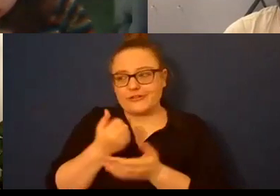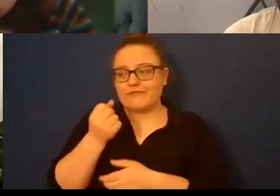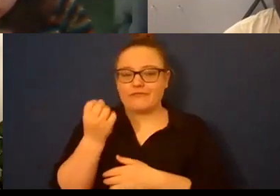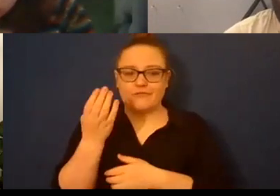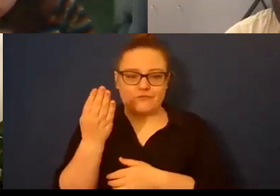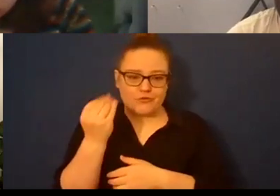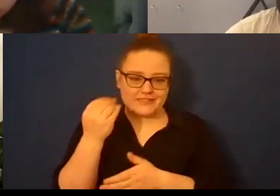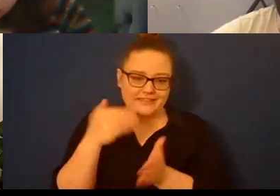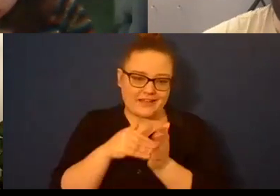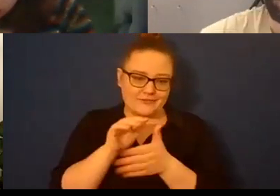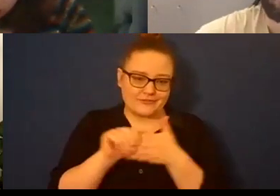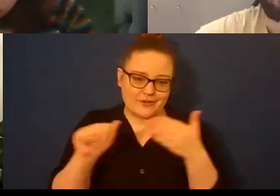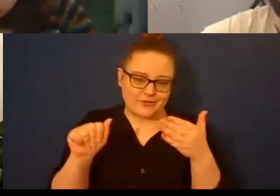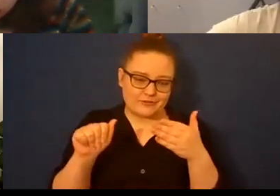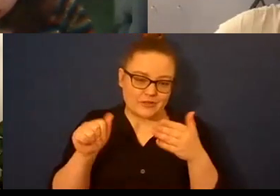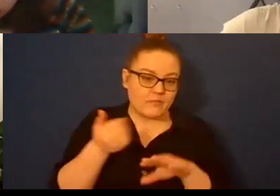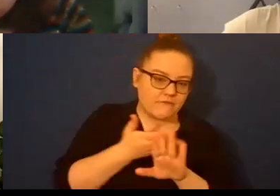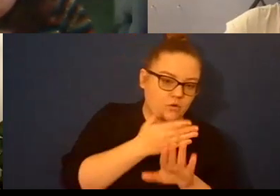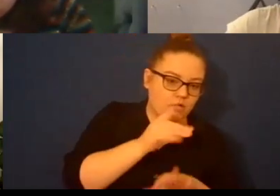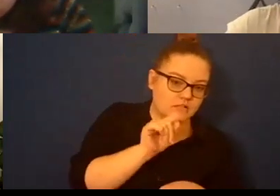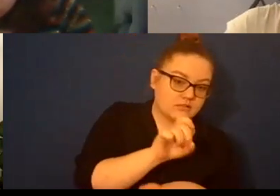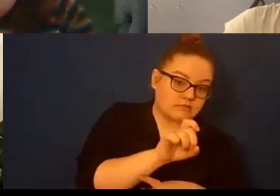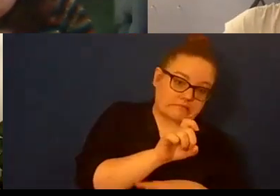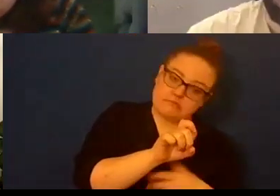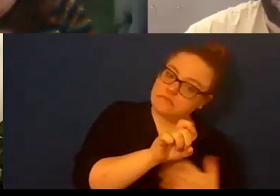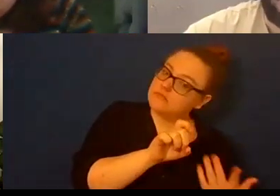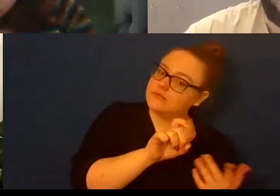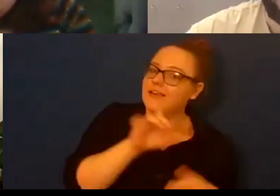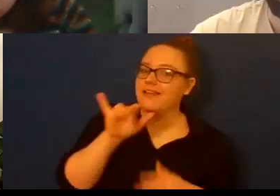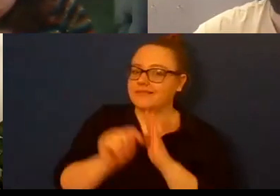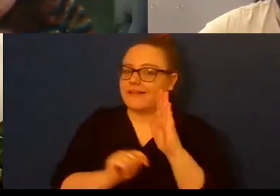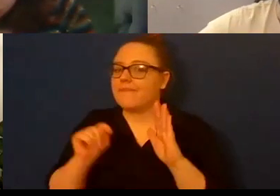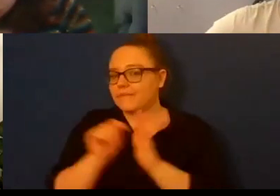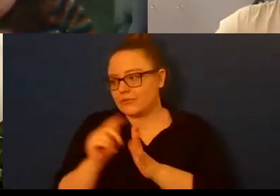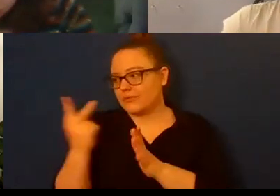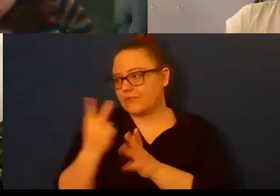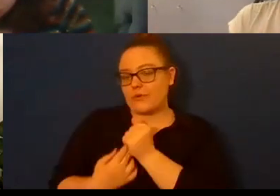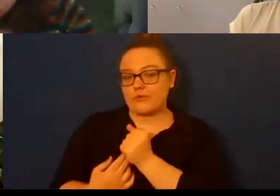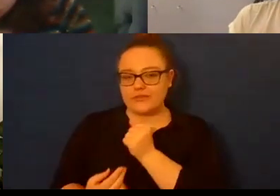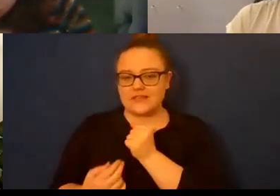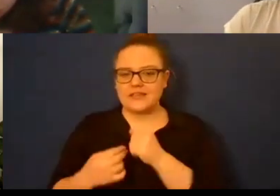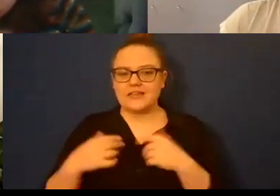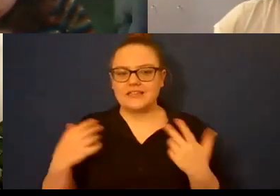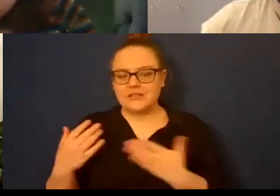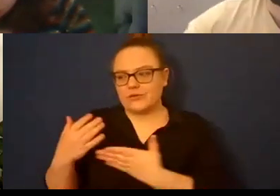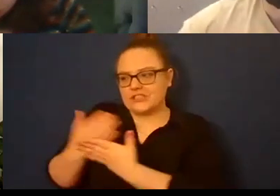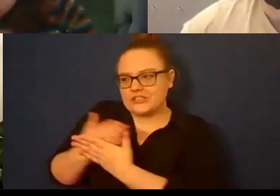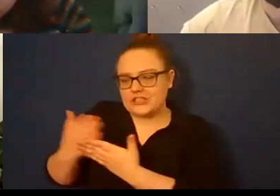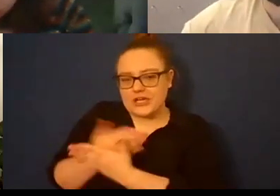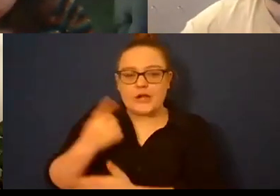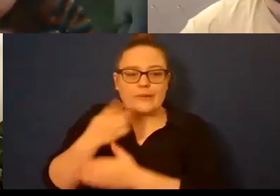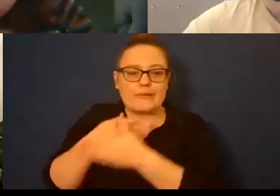pre-tax um uh at that point and um you know we were sharing like a single room